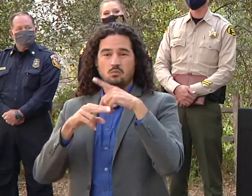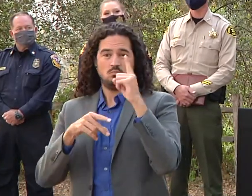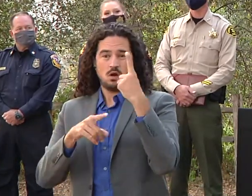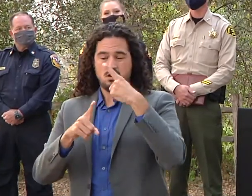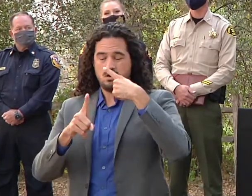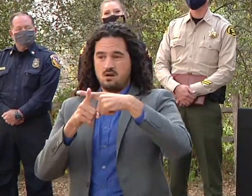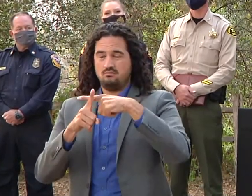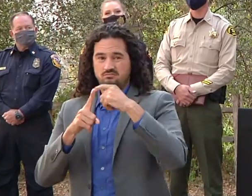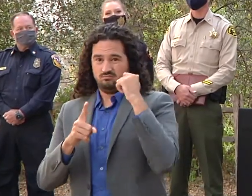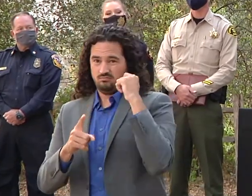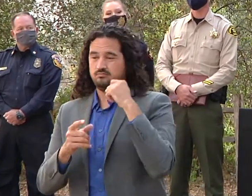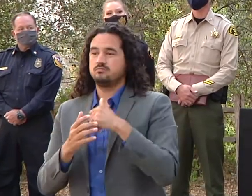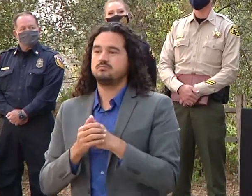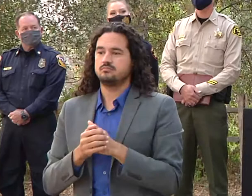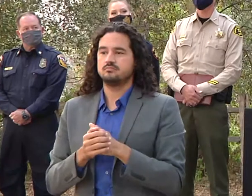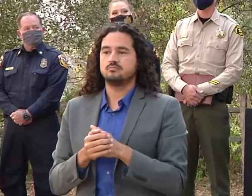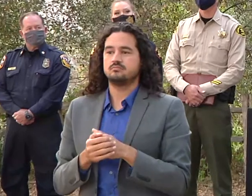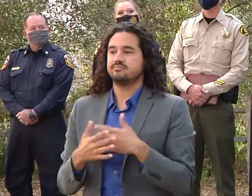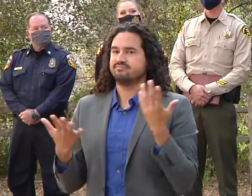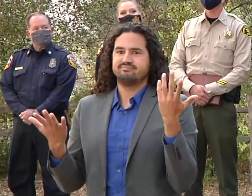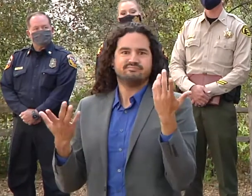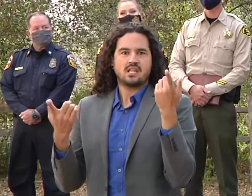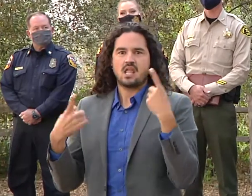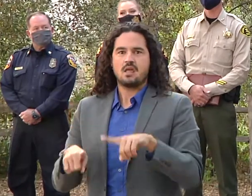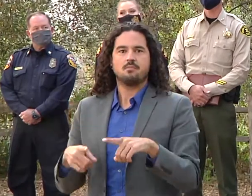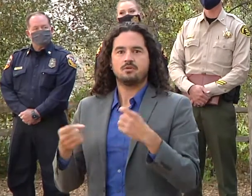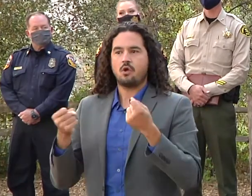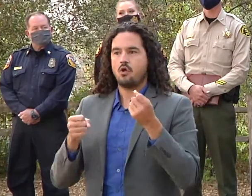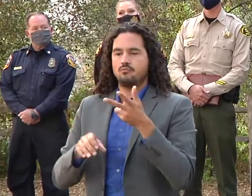cliff and firefighters performed a cliff rescue